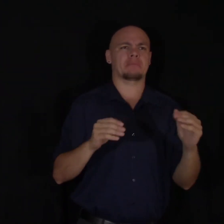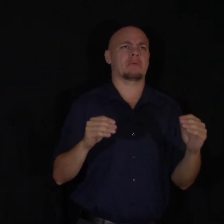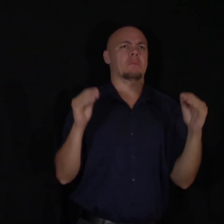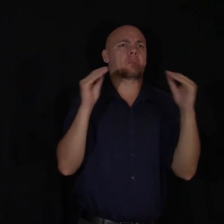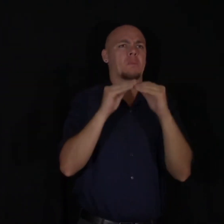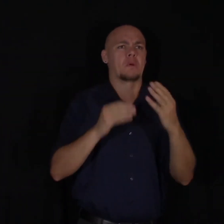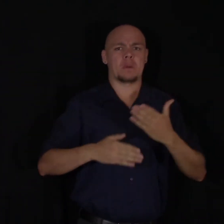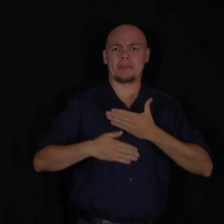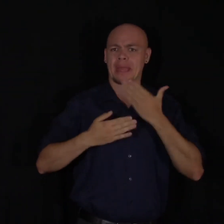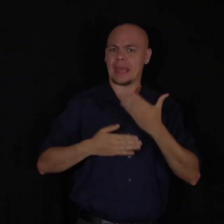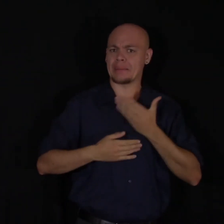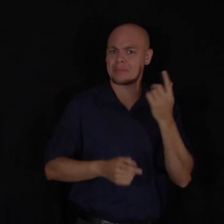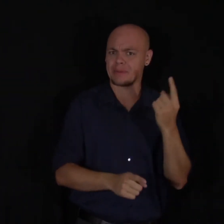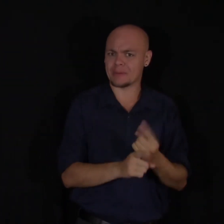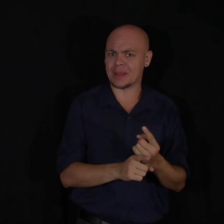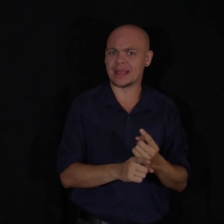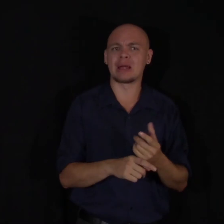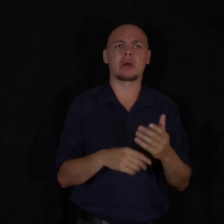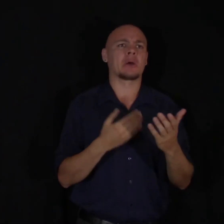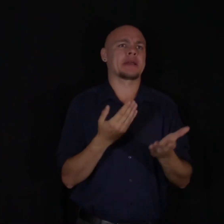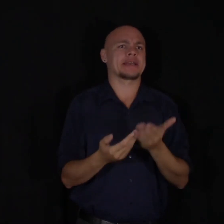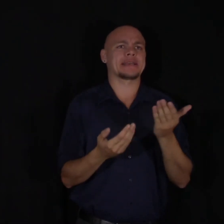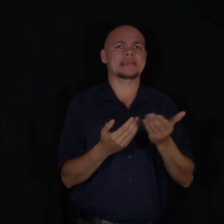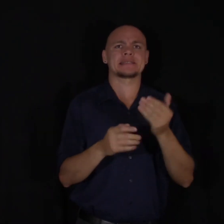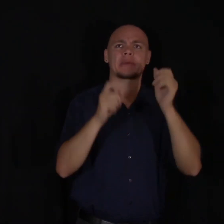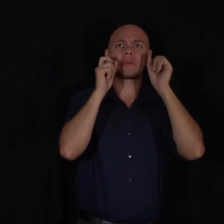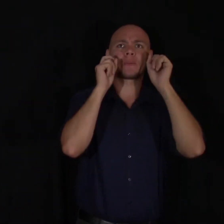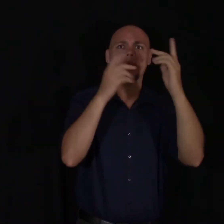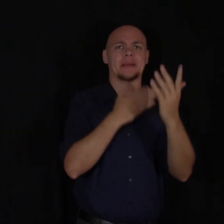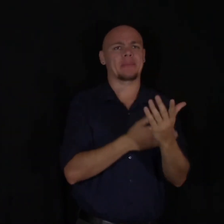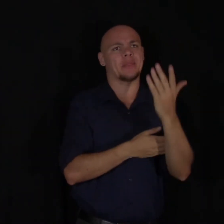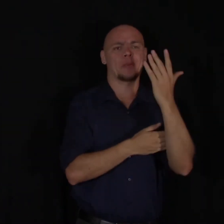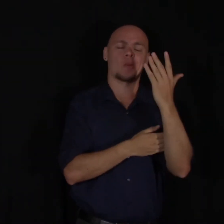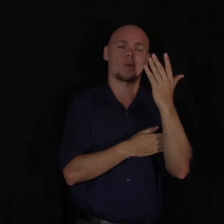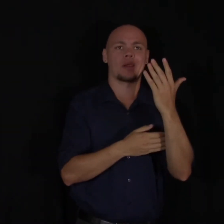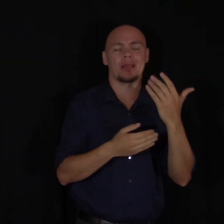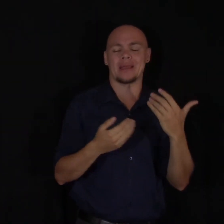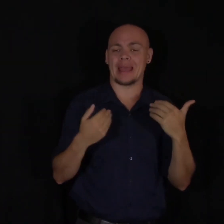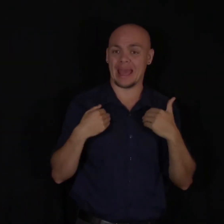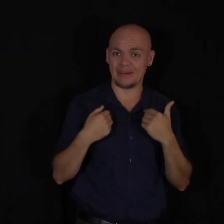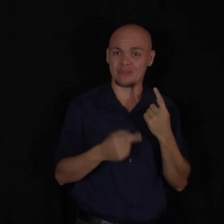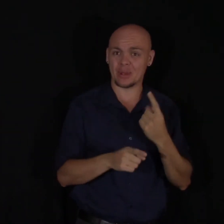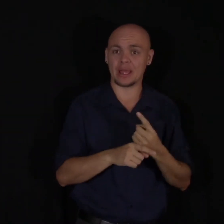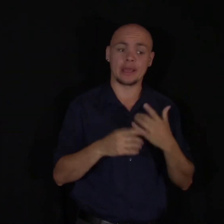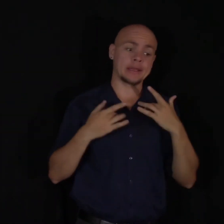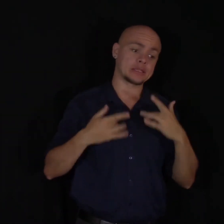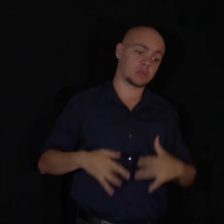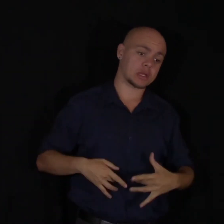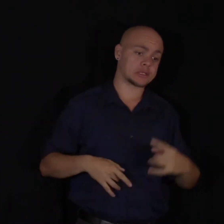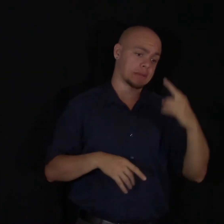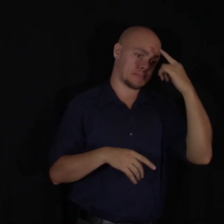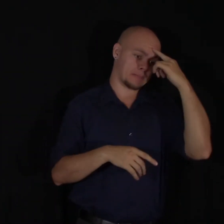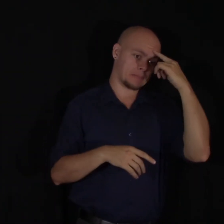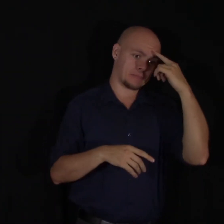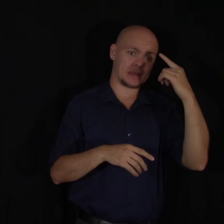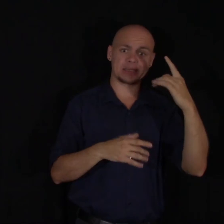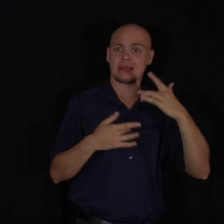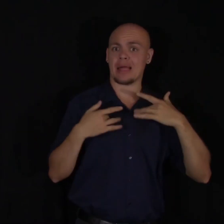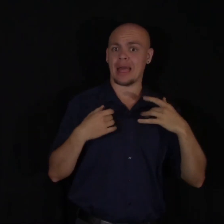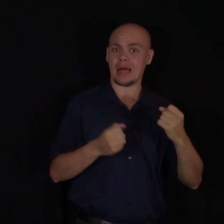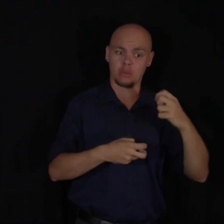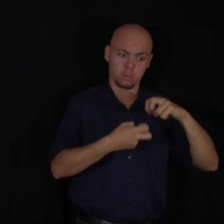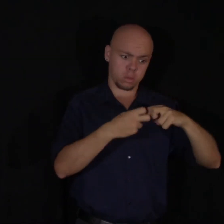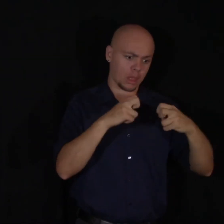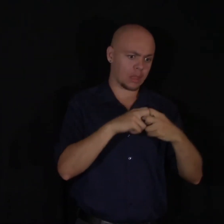Surely it would be much easier to wake up in the morning. Surely depression, mental health illnesses, wouldn't be